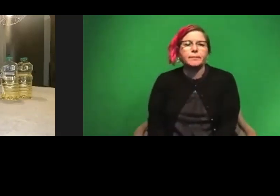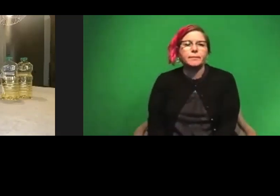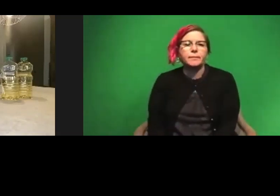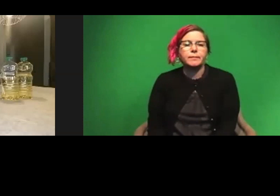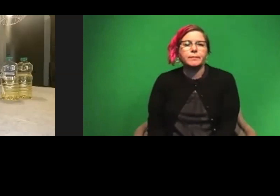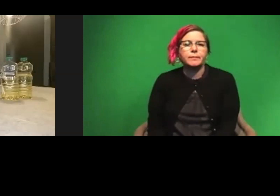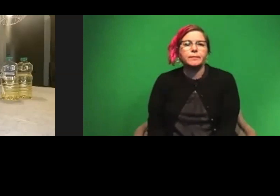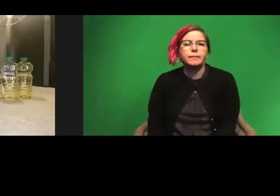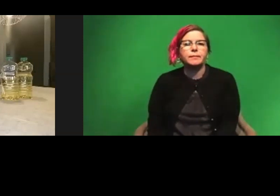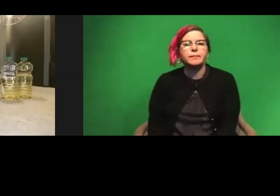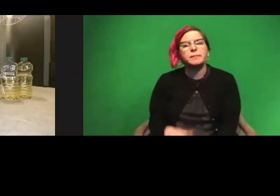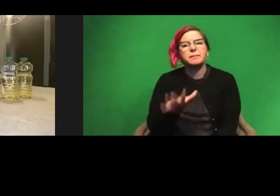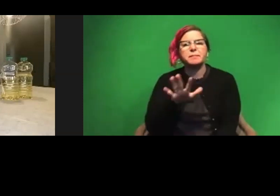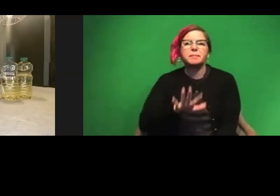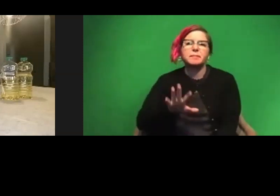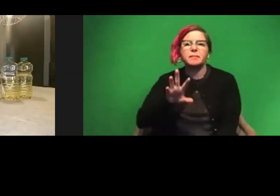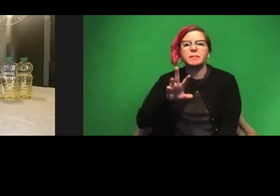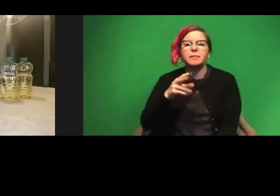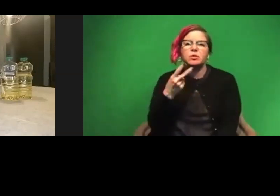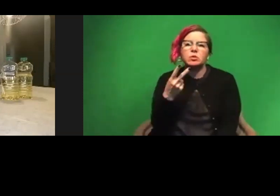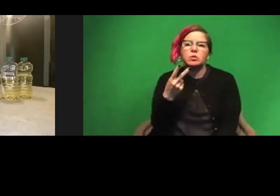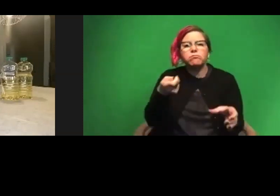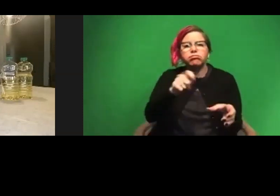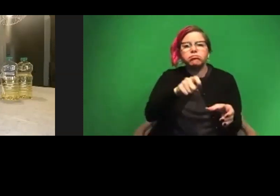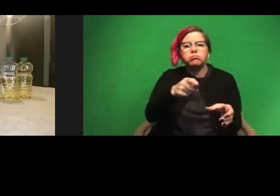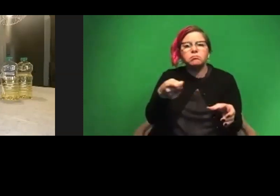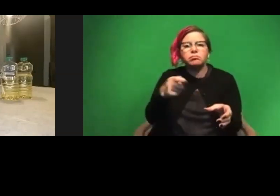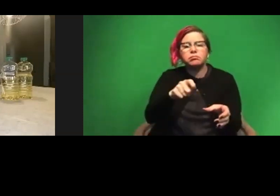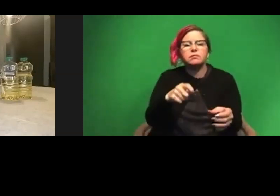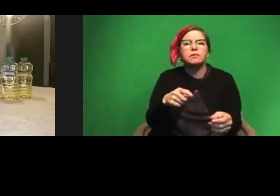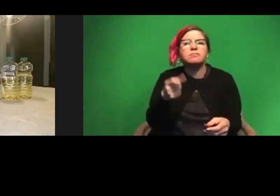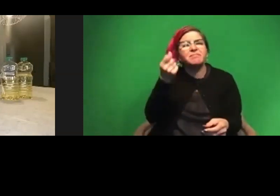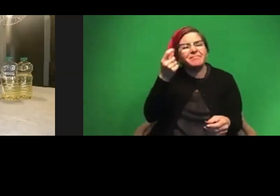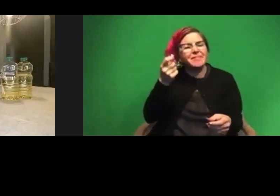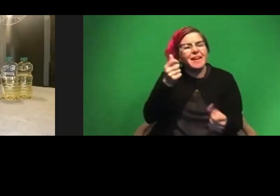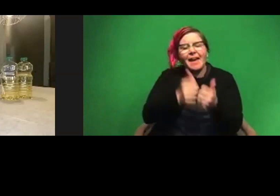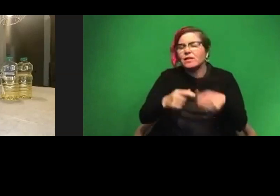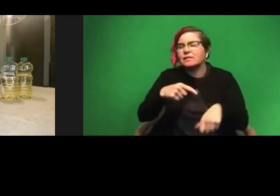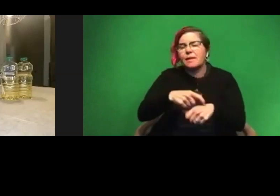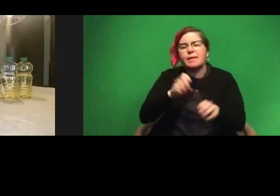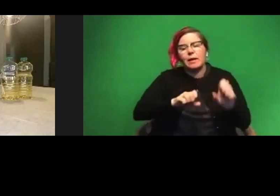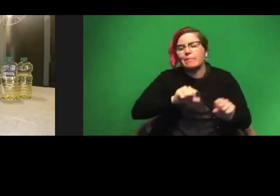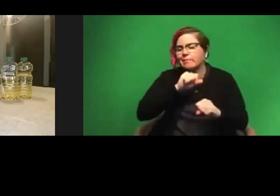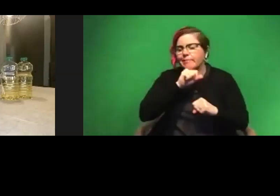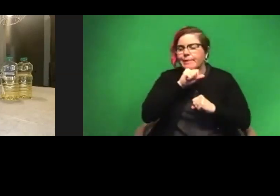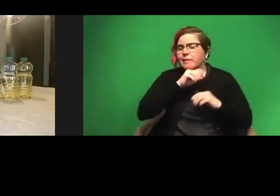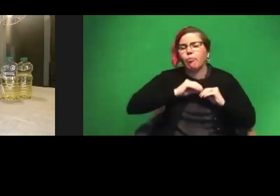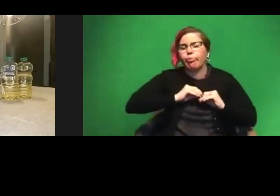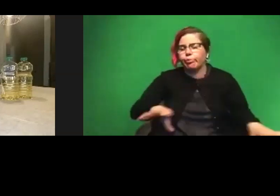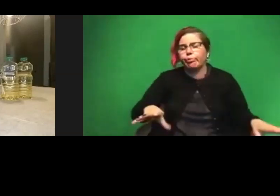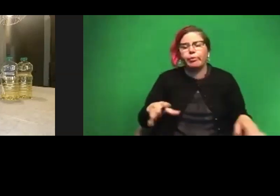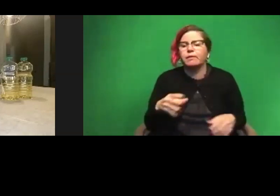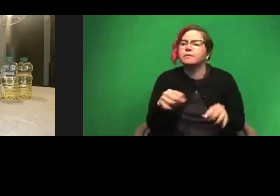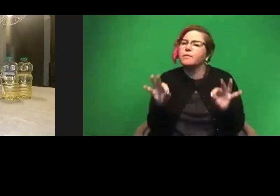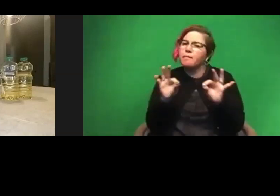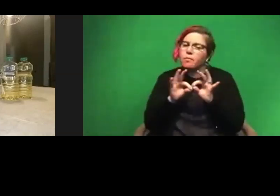And I'm going to add about two spoonfuls. Mind you, I make a mess every time I do these experiments. So I always make sure I have